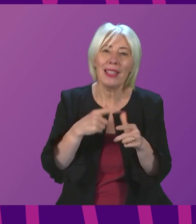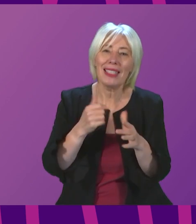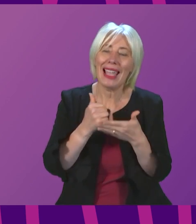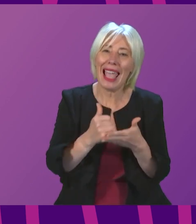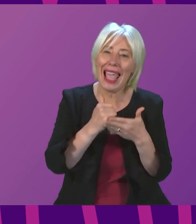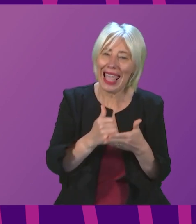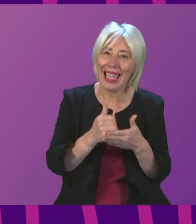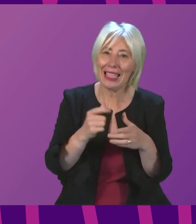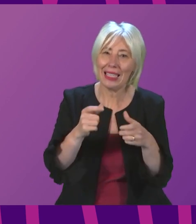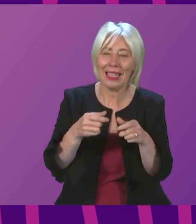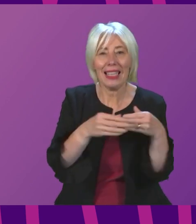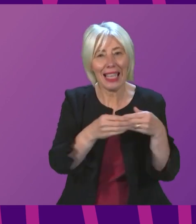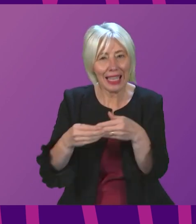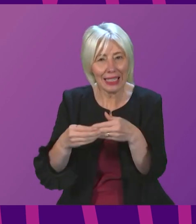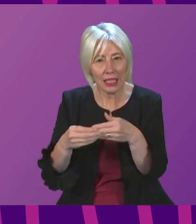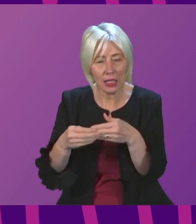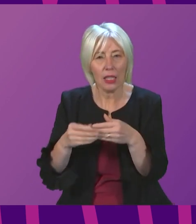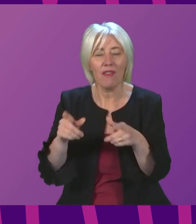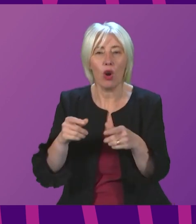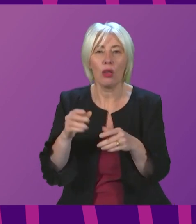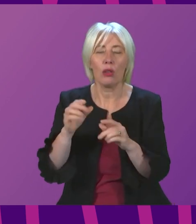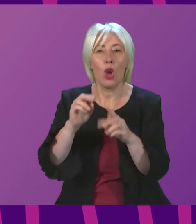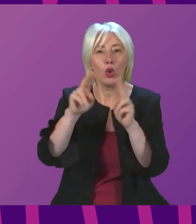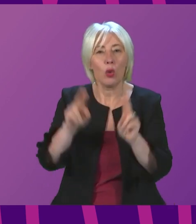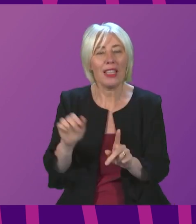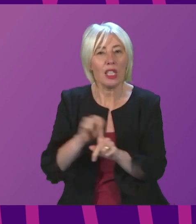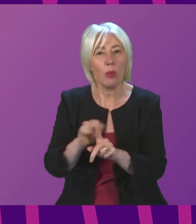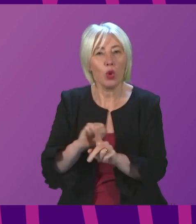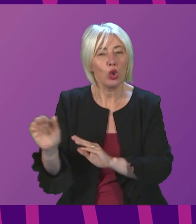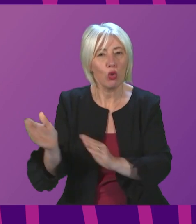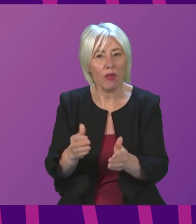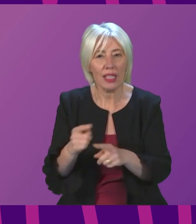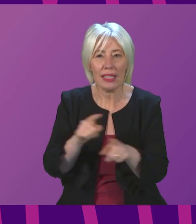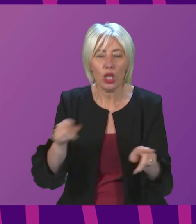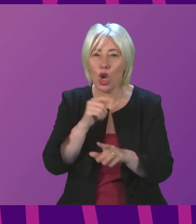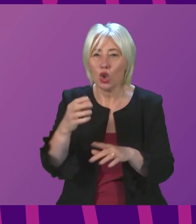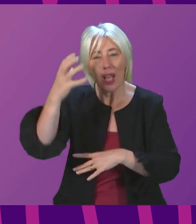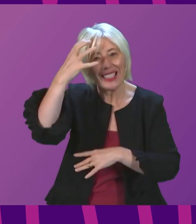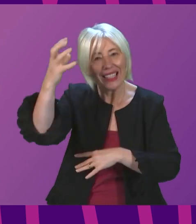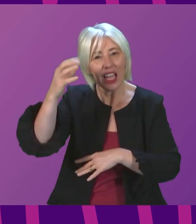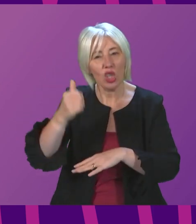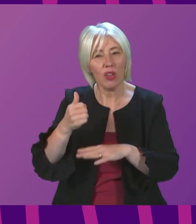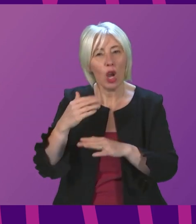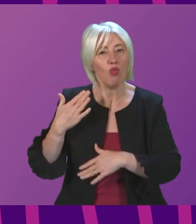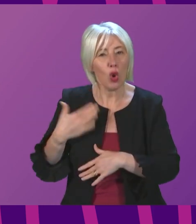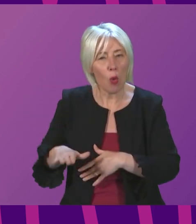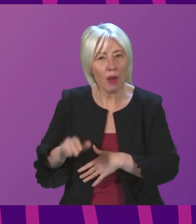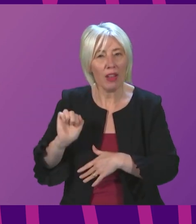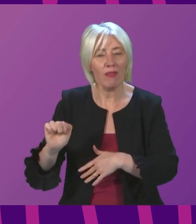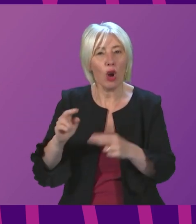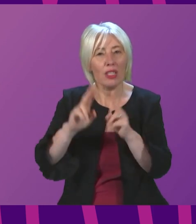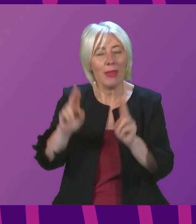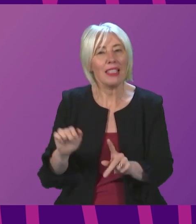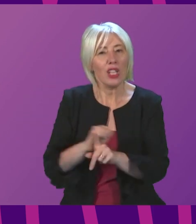in commissioning specialist domestic abuse services stipulates that it is not a statutory requirement to put domestic abuse